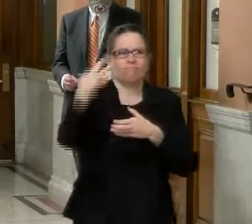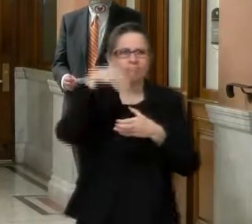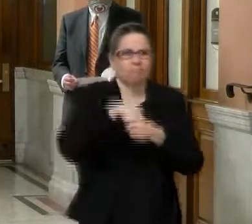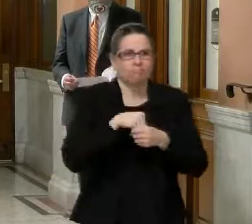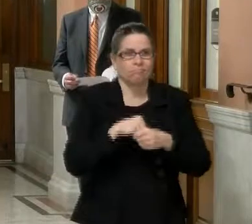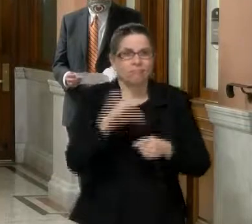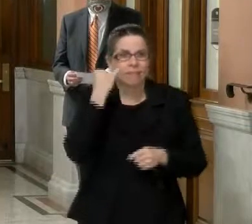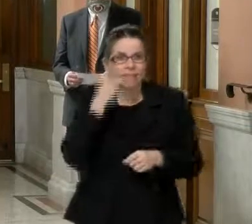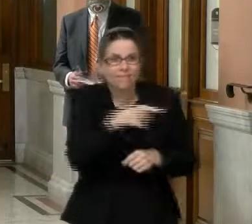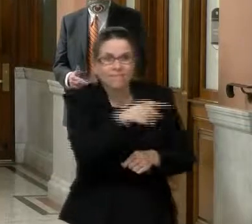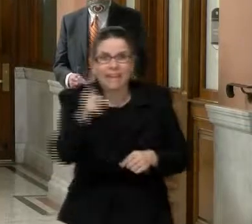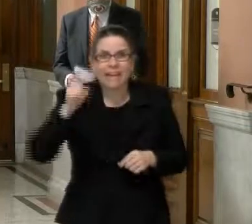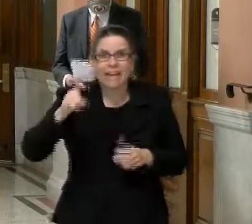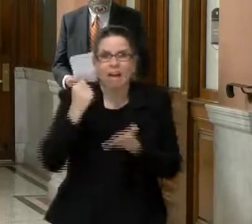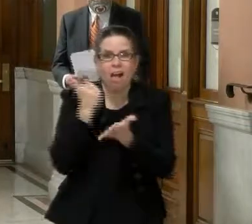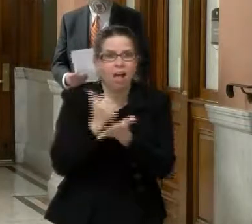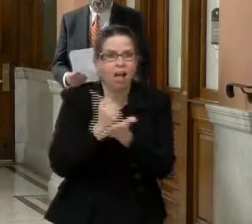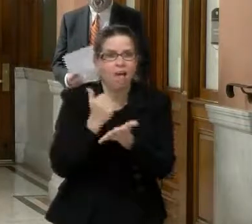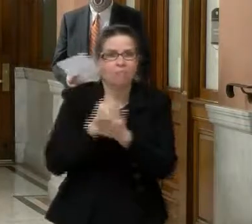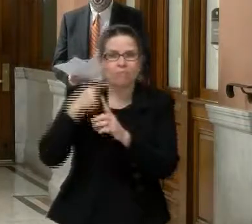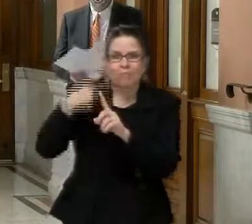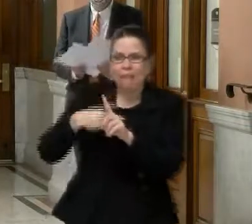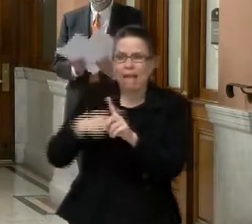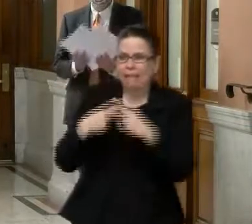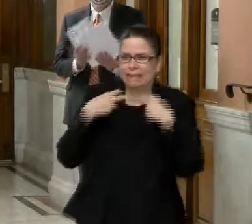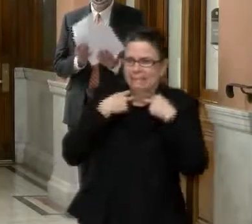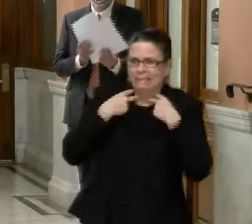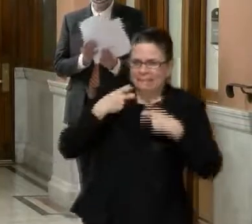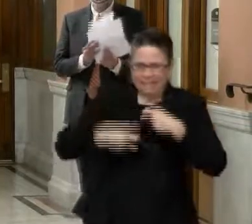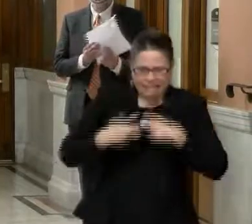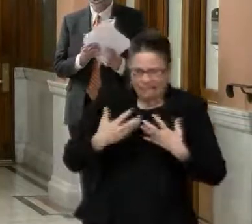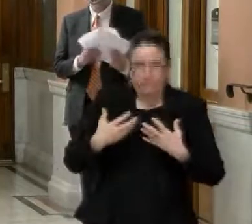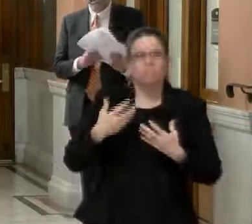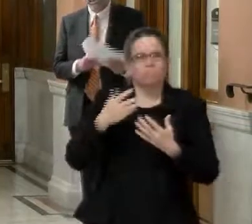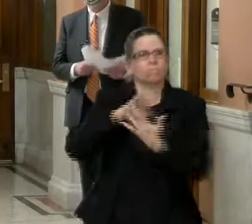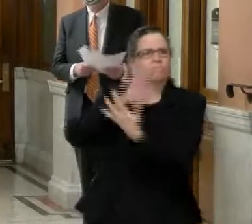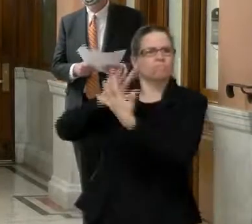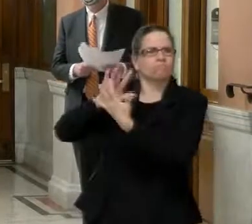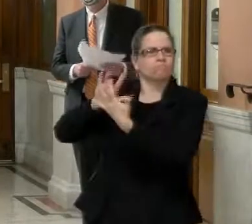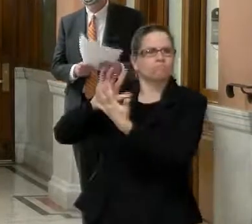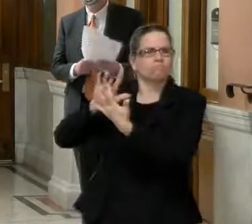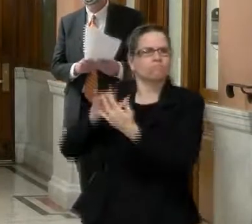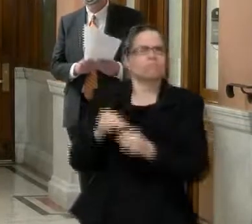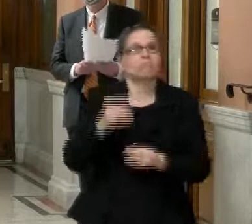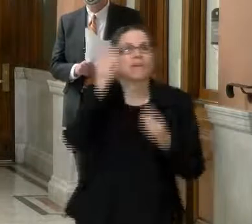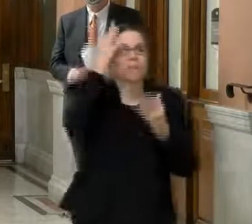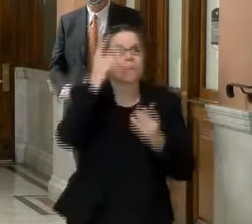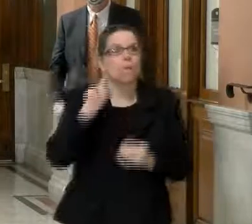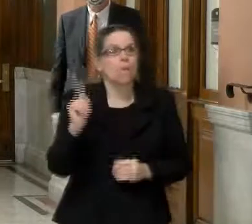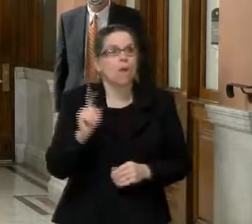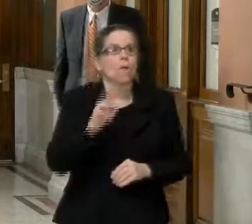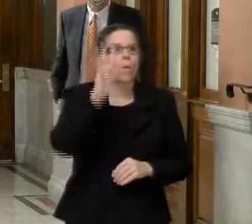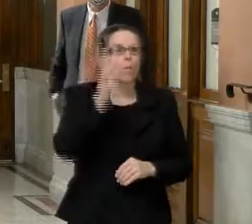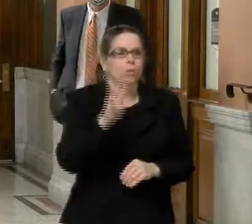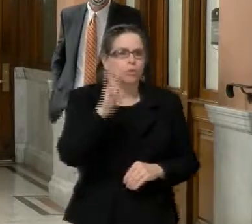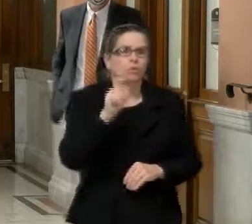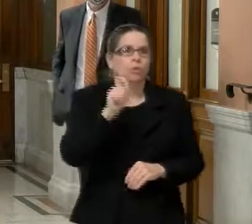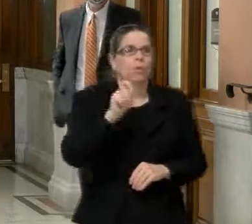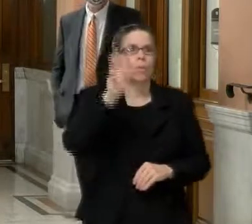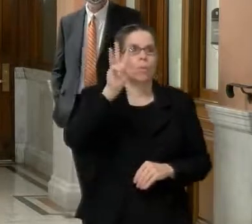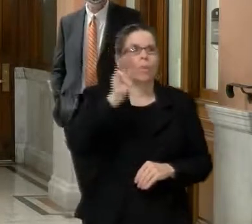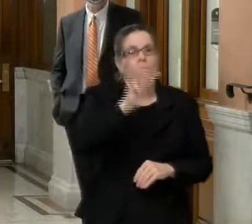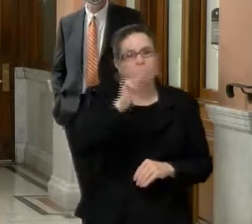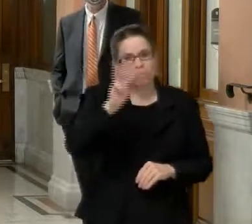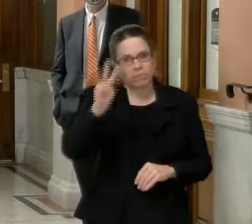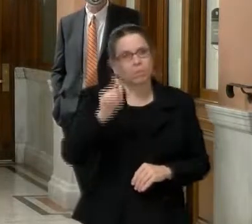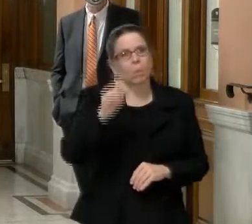please contact these agencies directly and you may find out more about this program by visiting www.worcesterma.gov